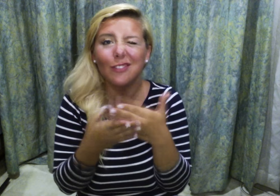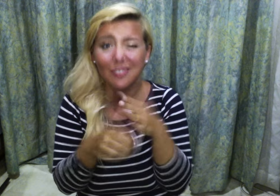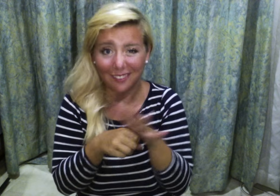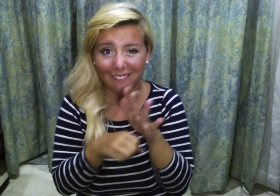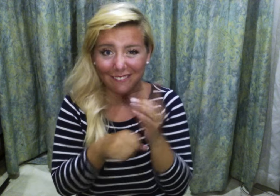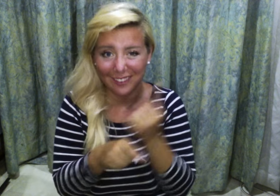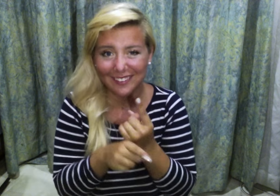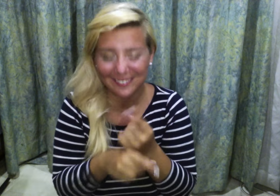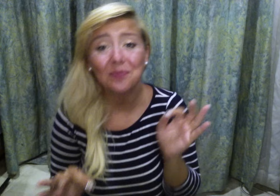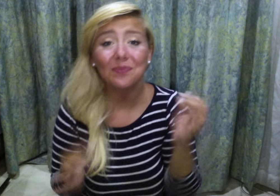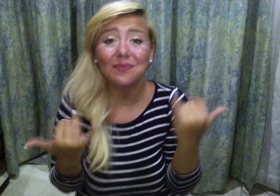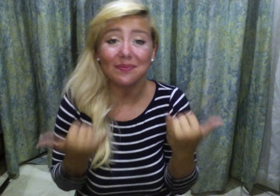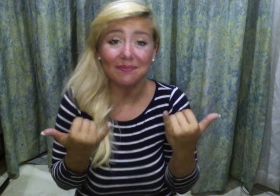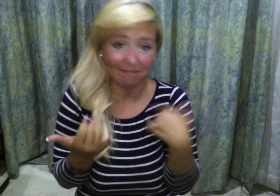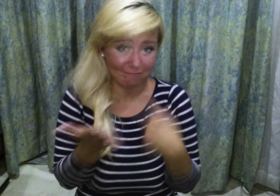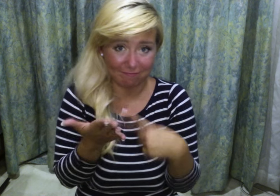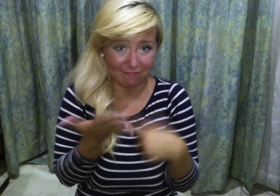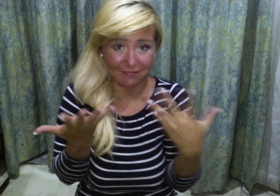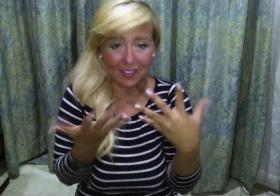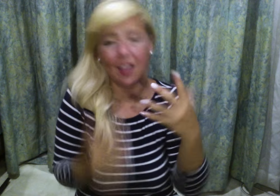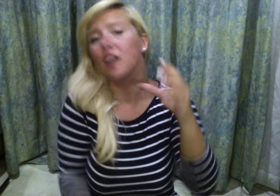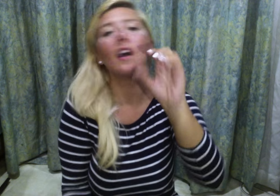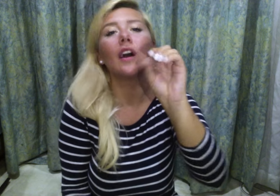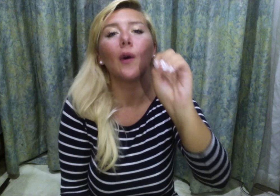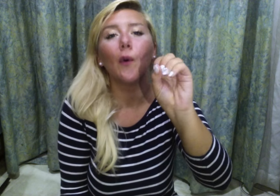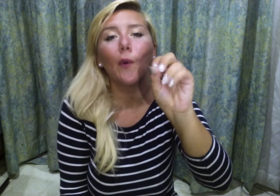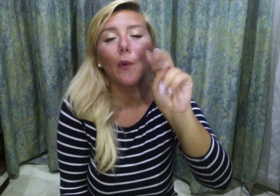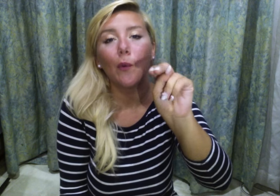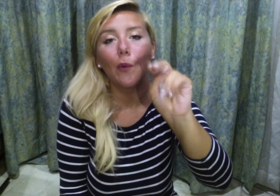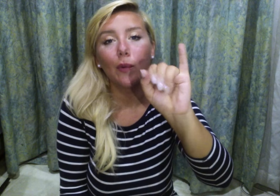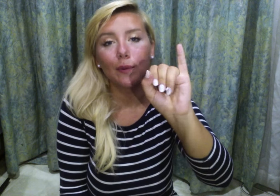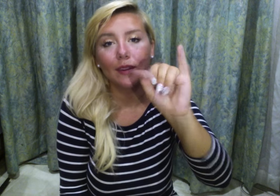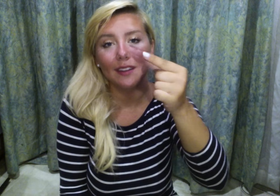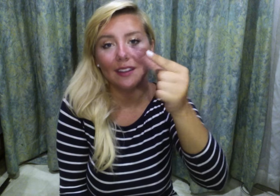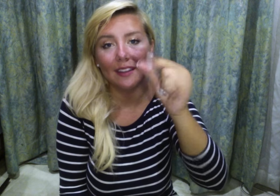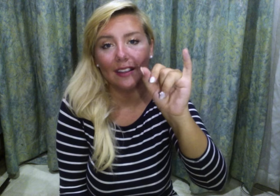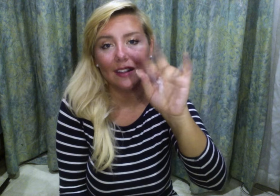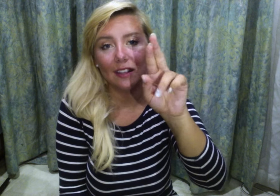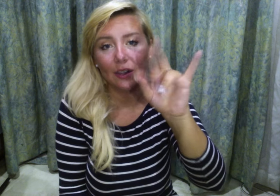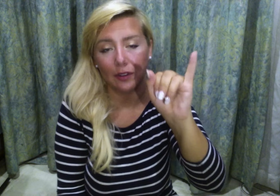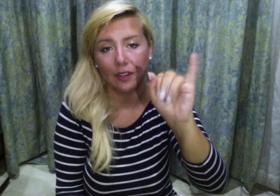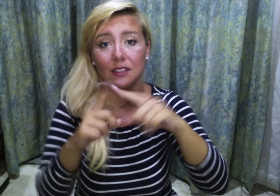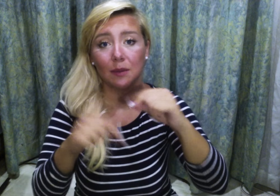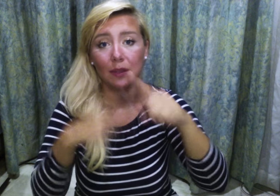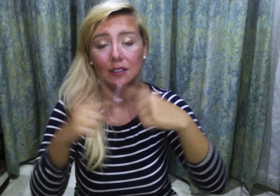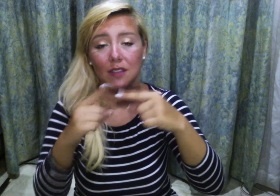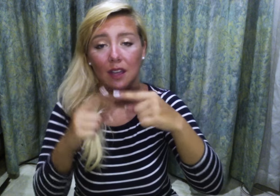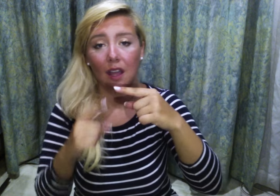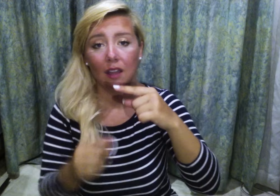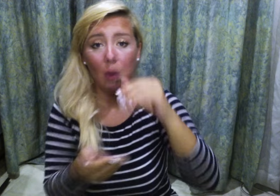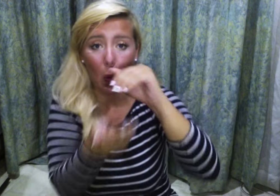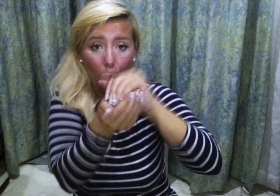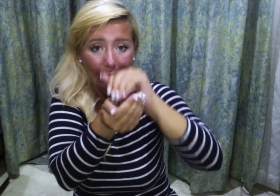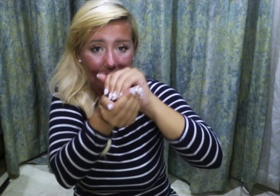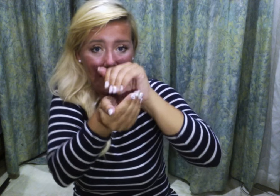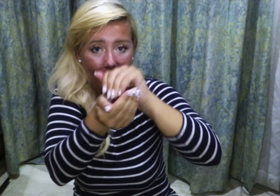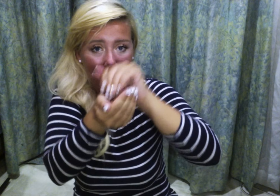of wanted just to make something good enough to share. So today I'm going to be sharing with you Onigiri. And this is the Japanese